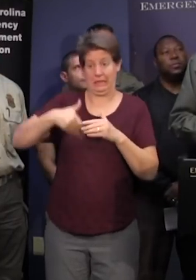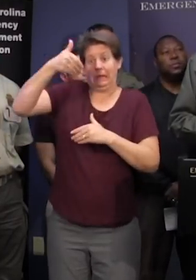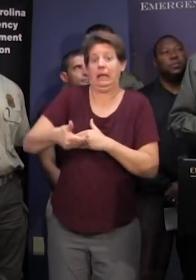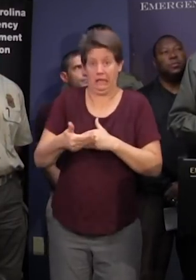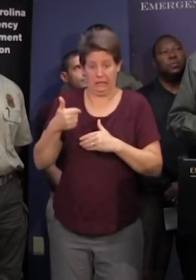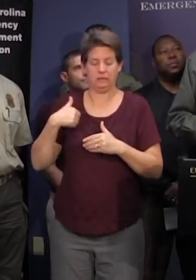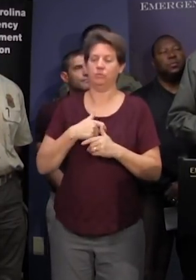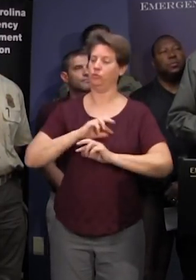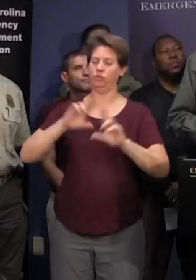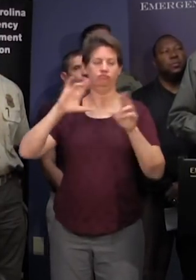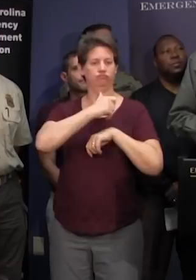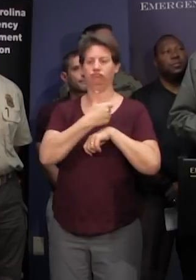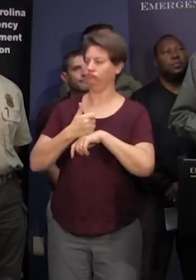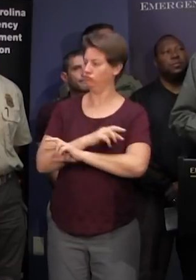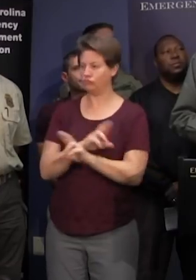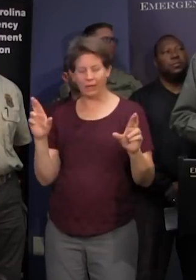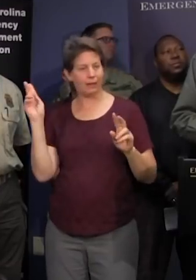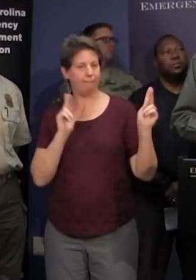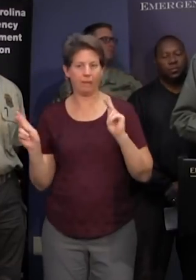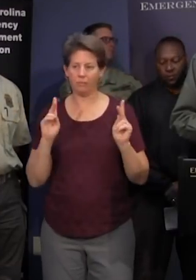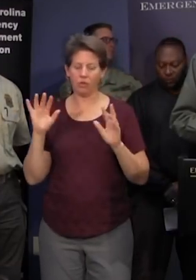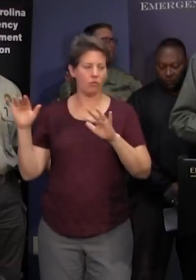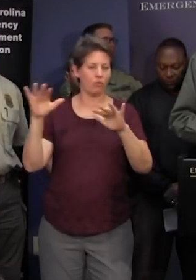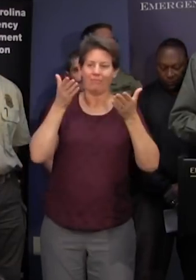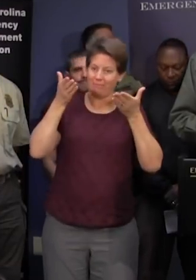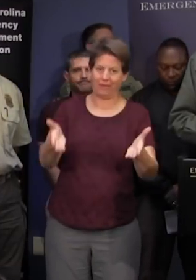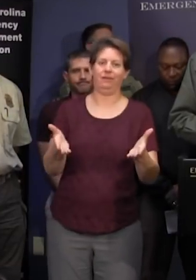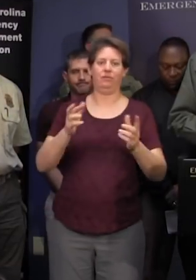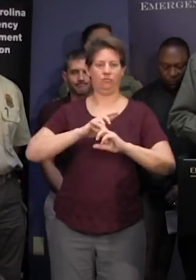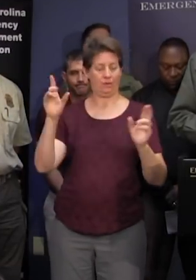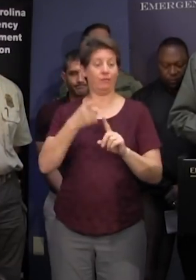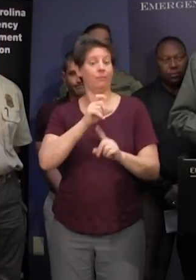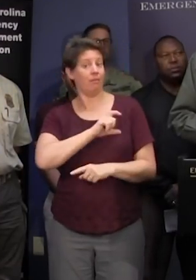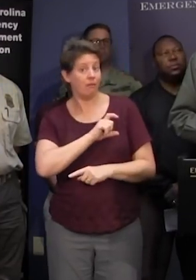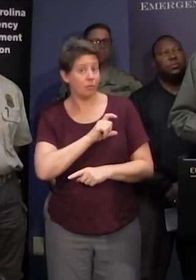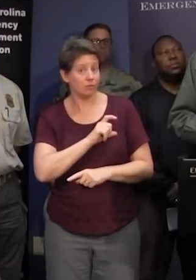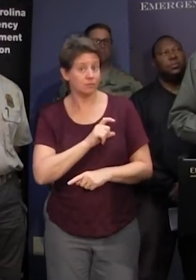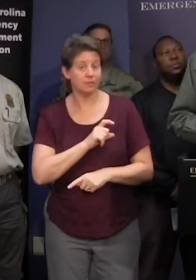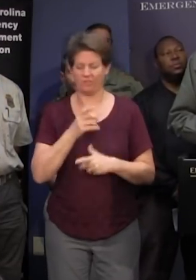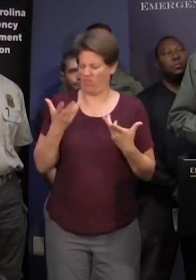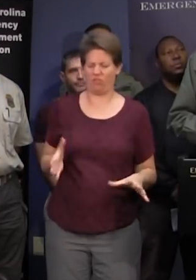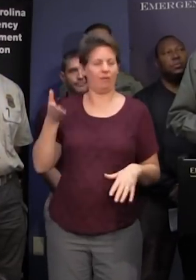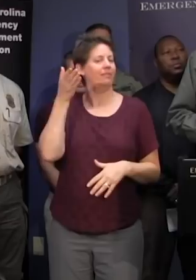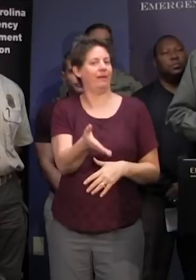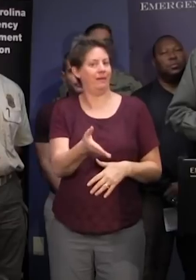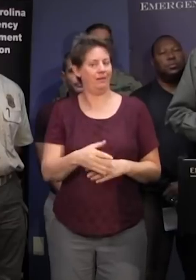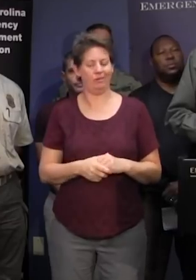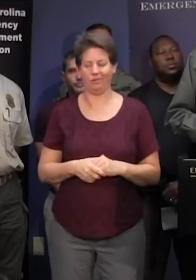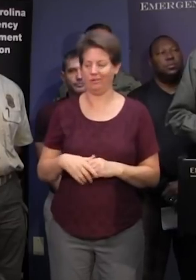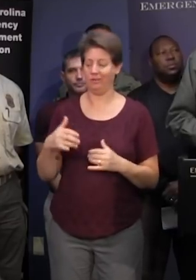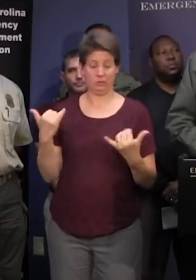we have prepositioned personnel through our law enforcement side they're already we've had